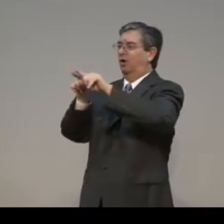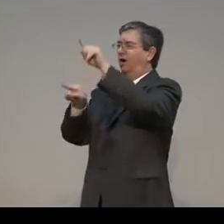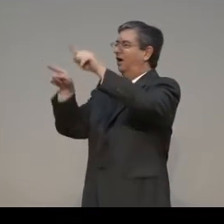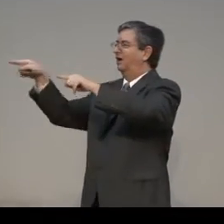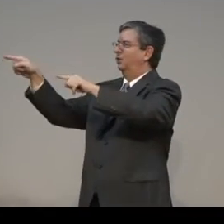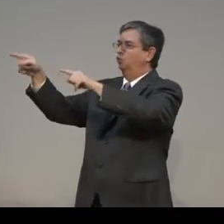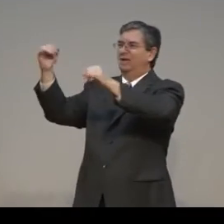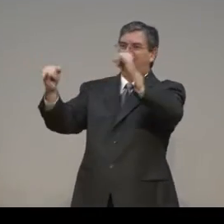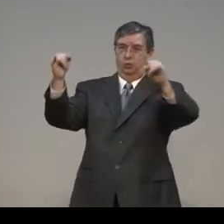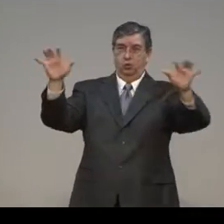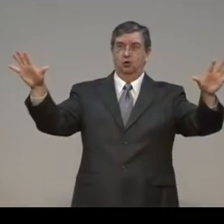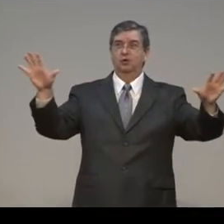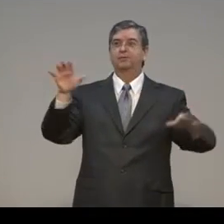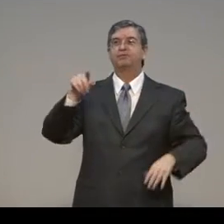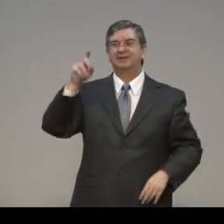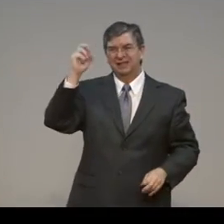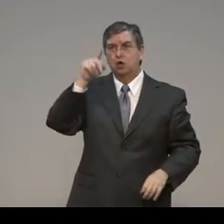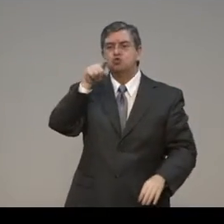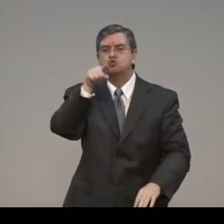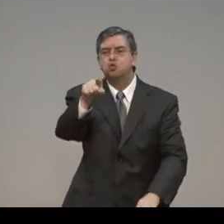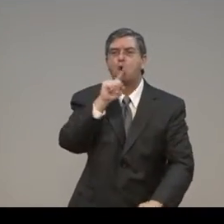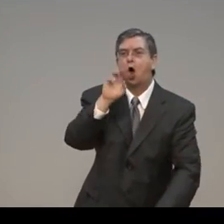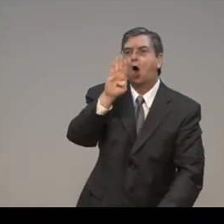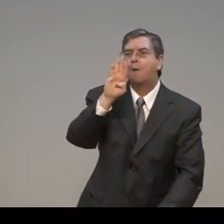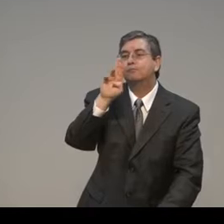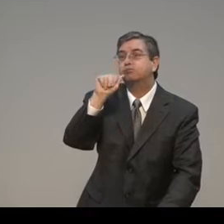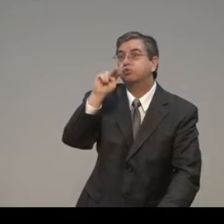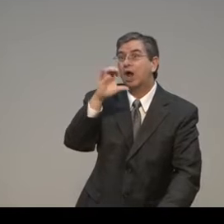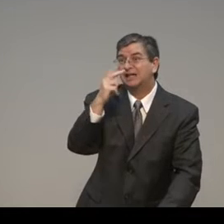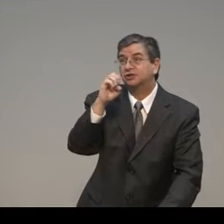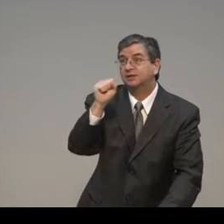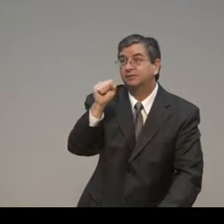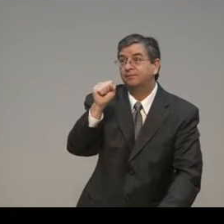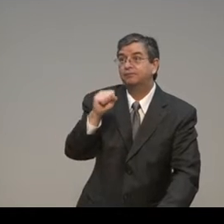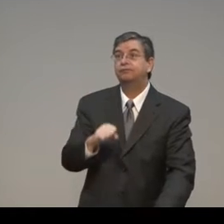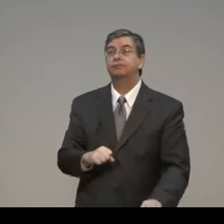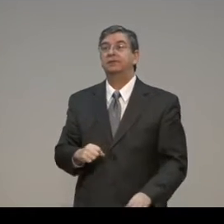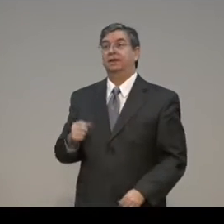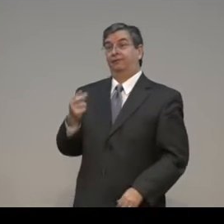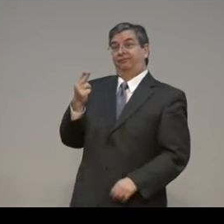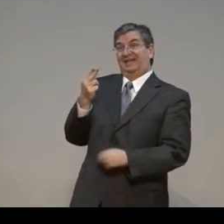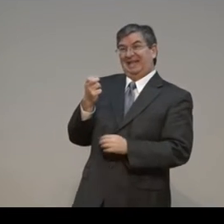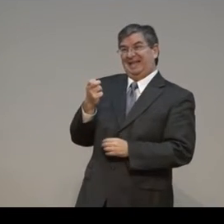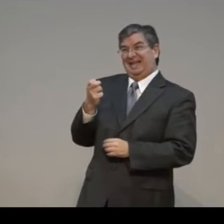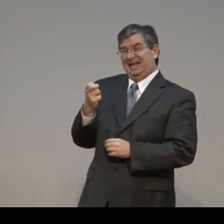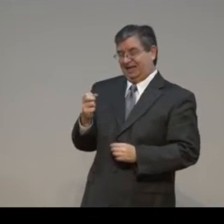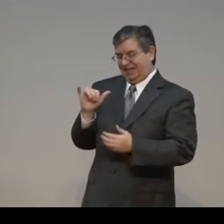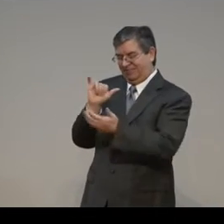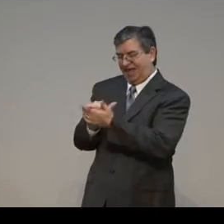branch, and a person. And so Christ is our vine, and we are an offshoot of